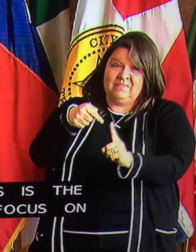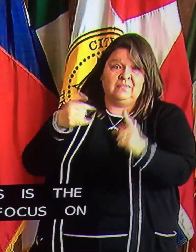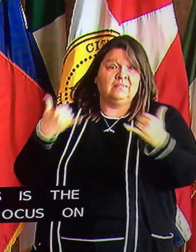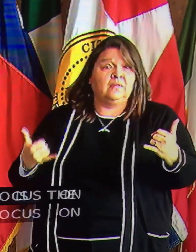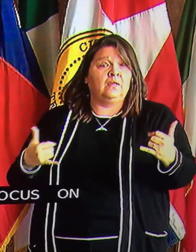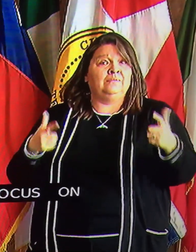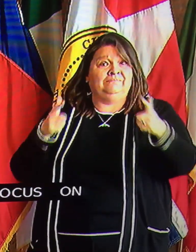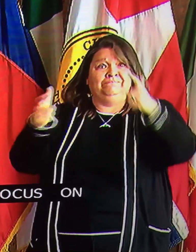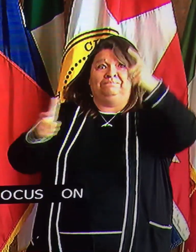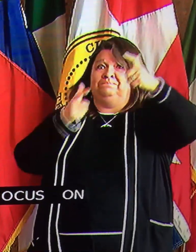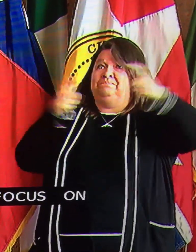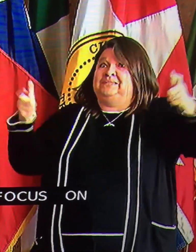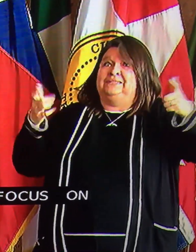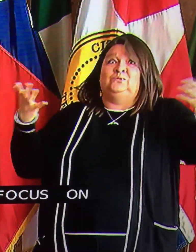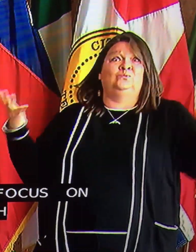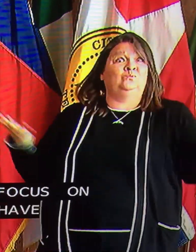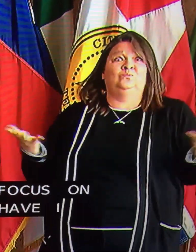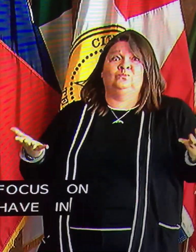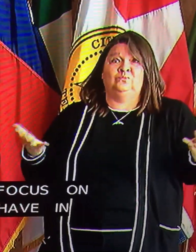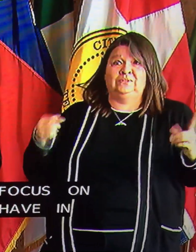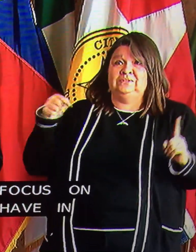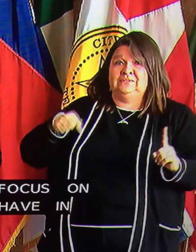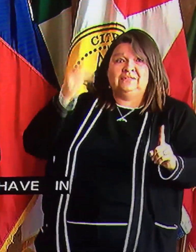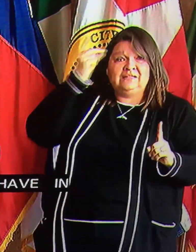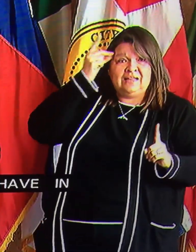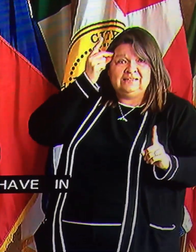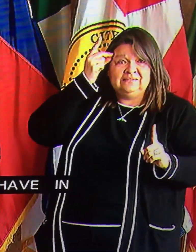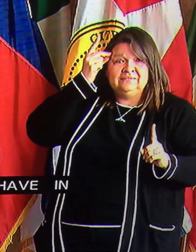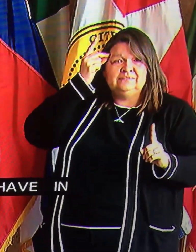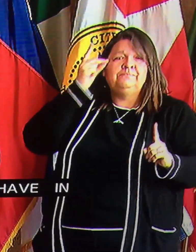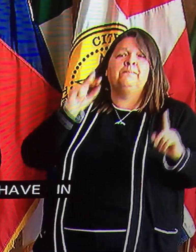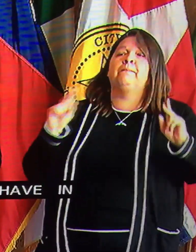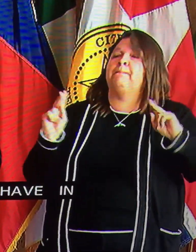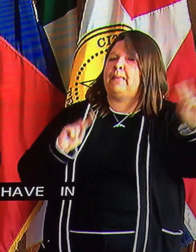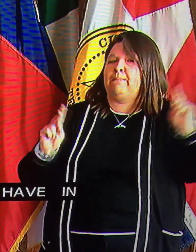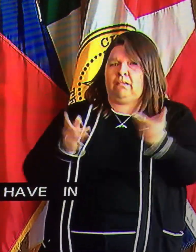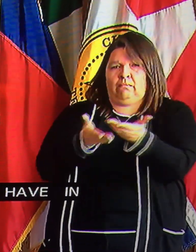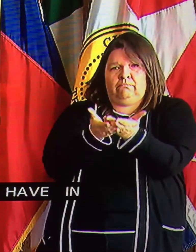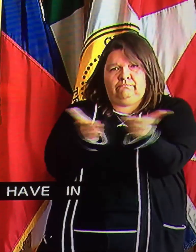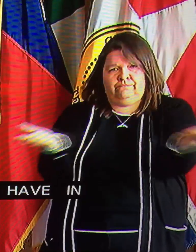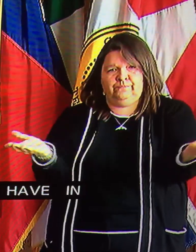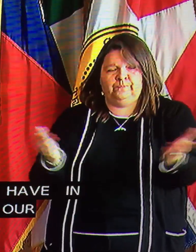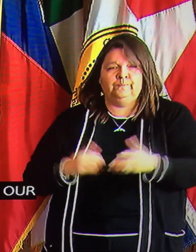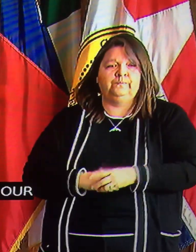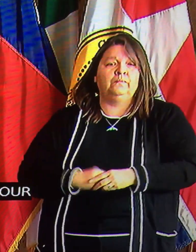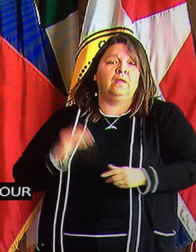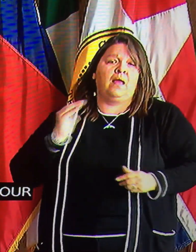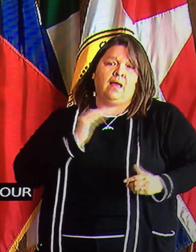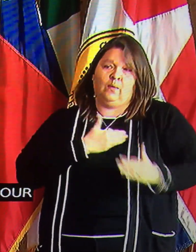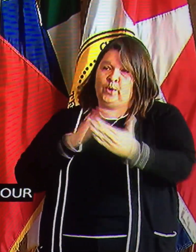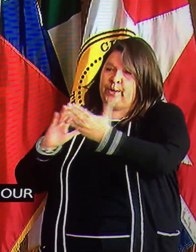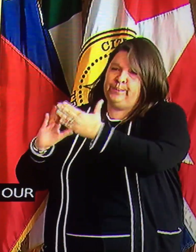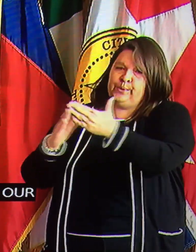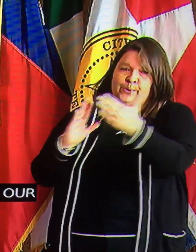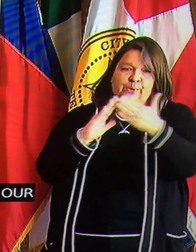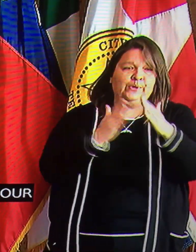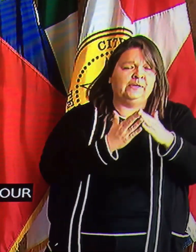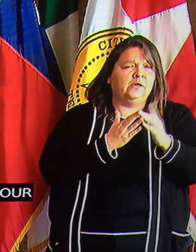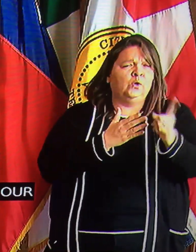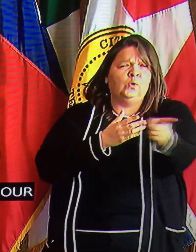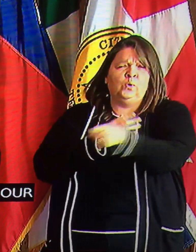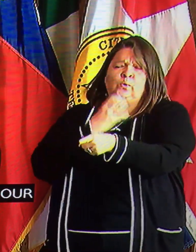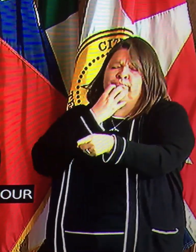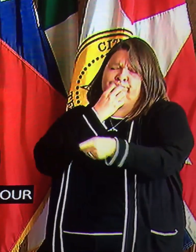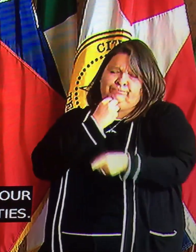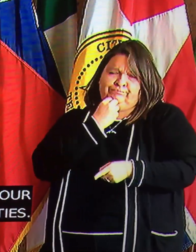we have in this city, and that is our people and our communities. Your city